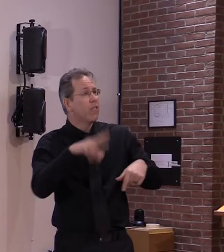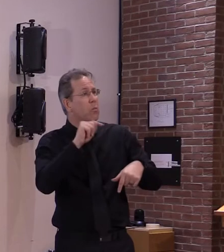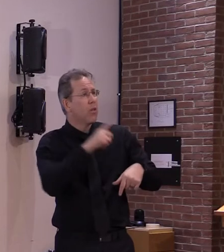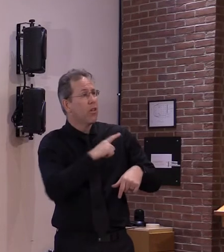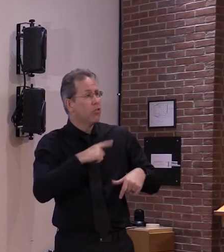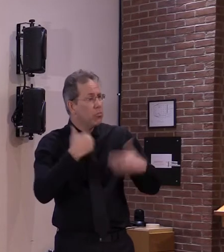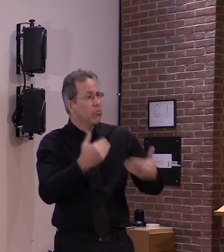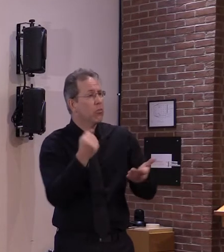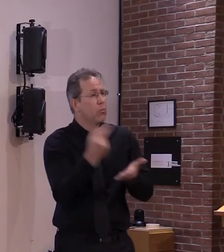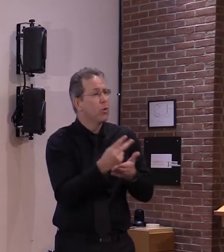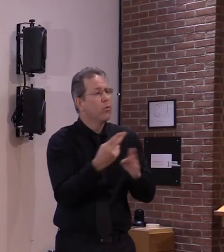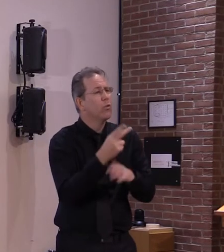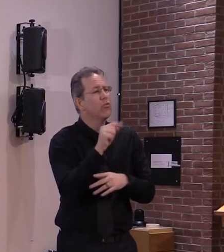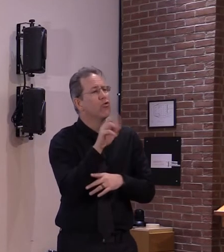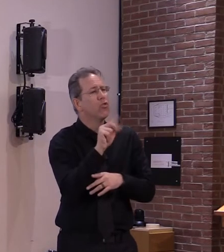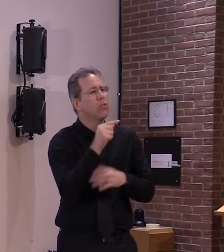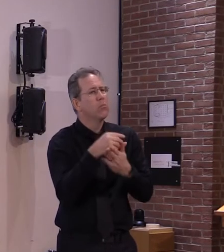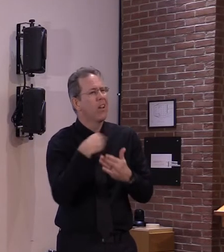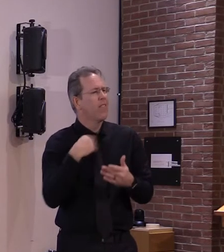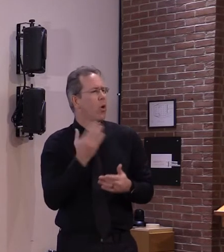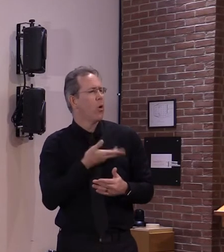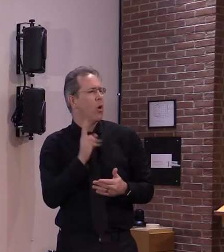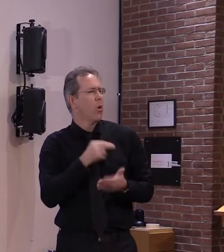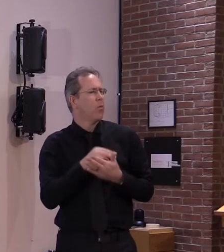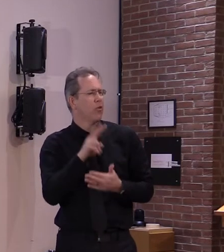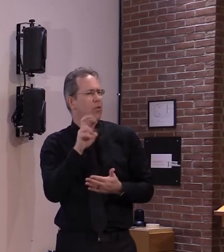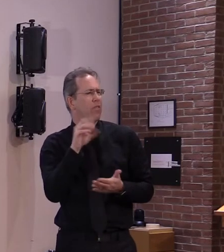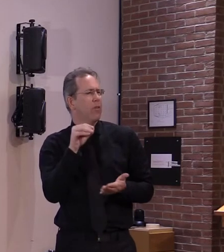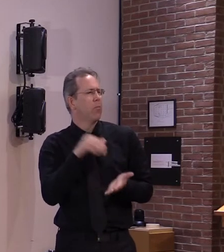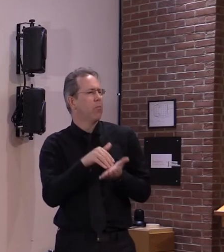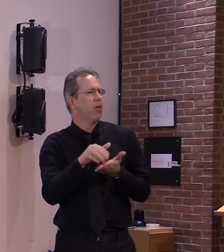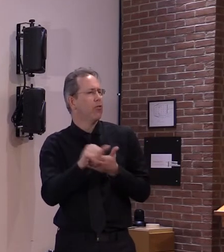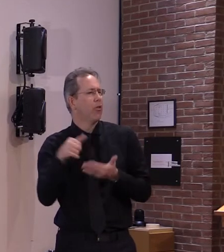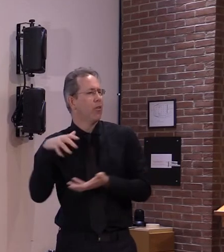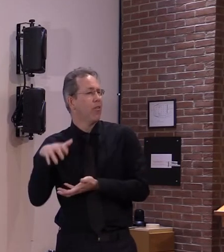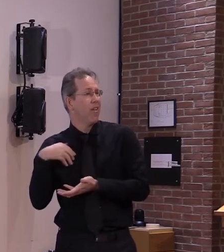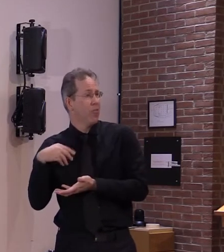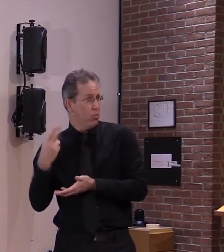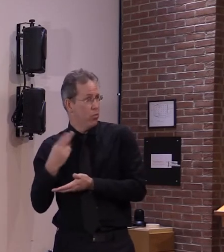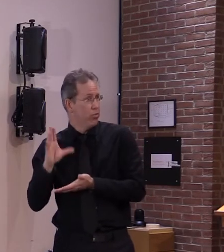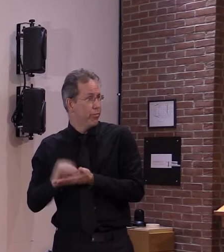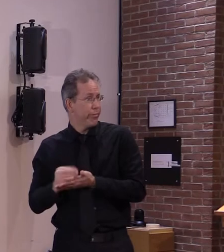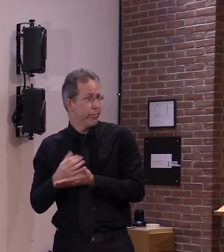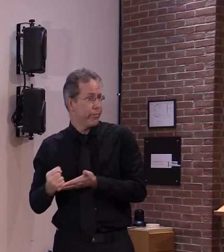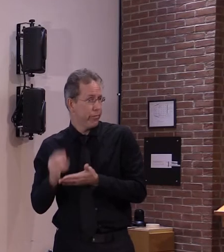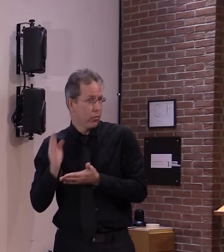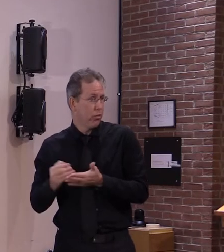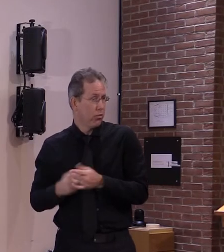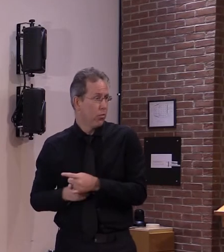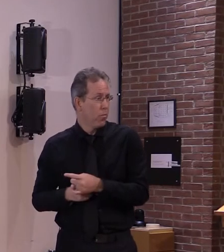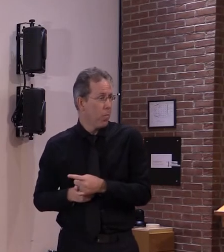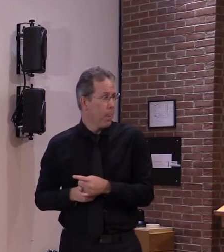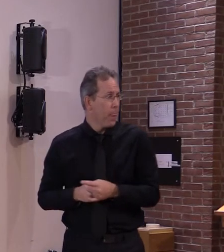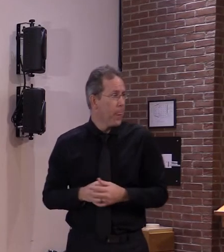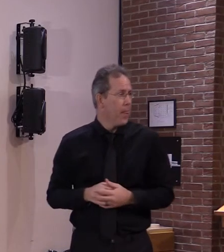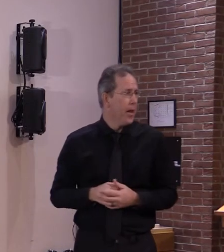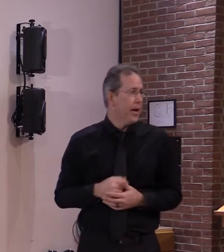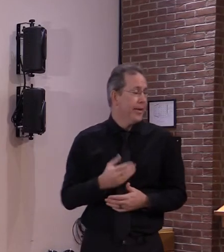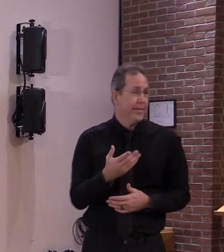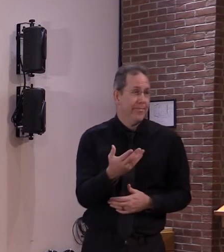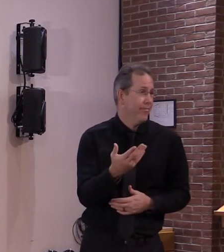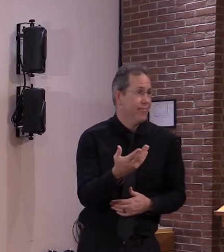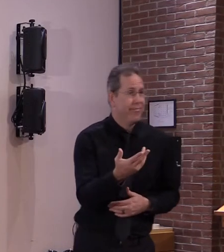conferences uh we have the availability that's the frustrating part we have funds available to us